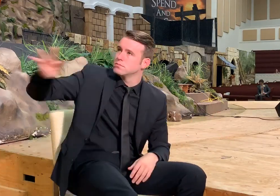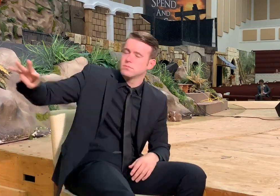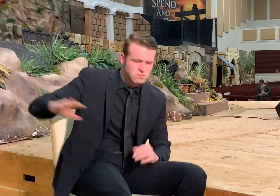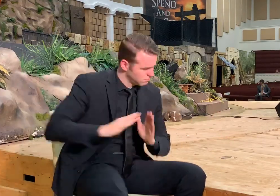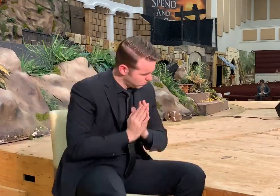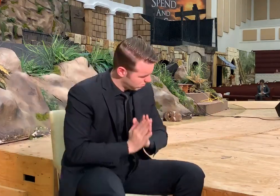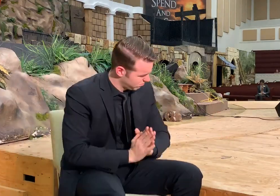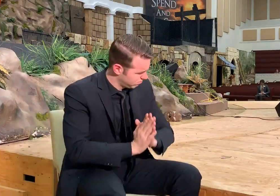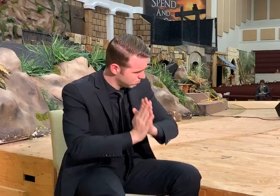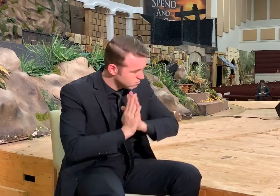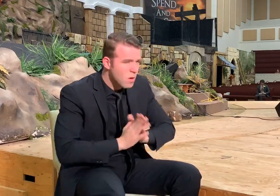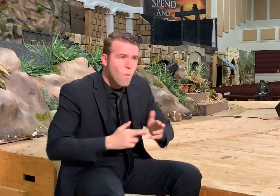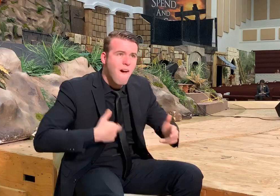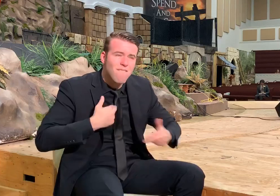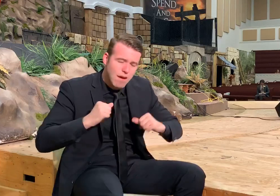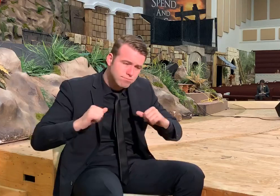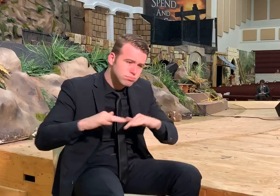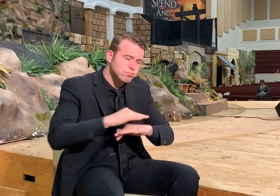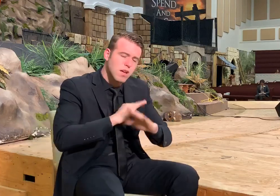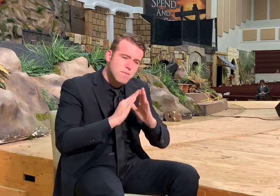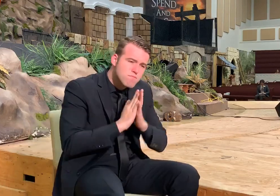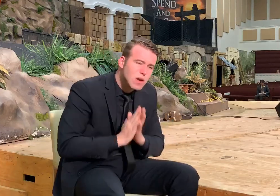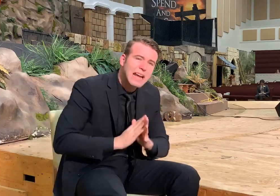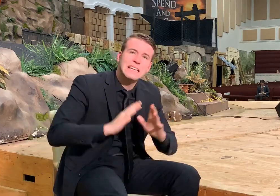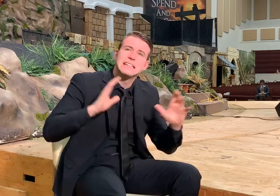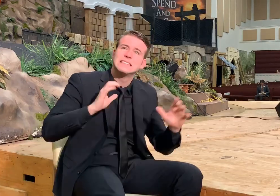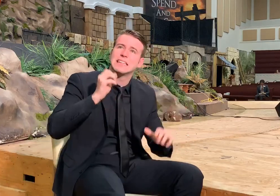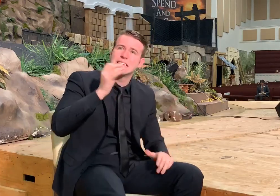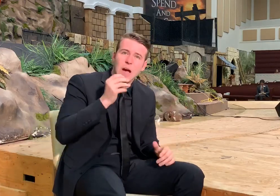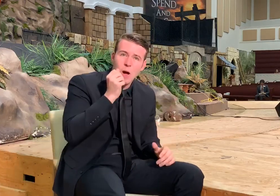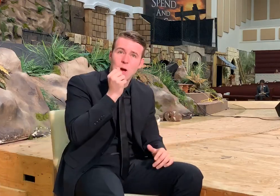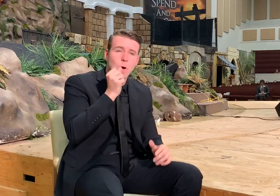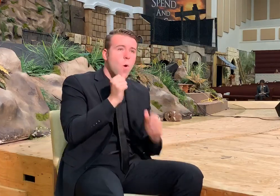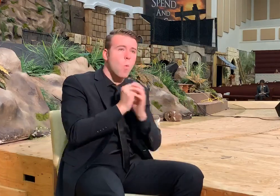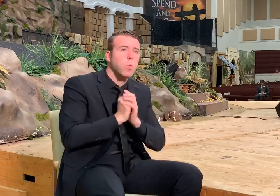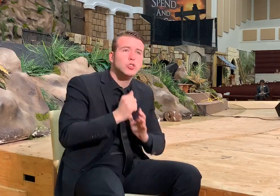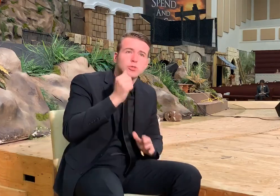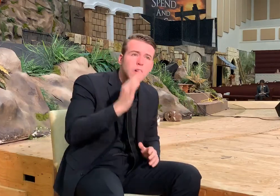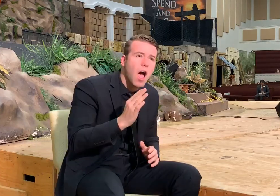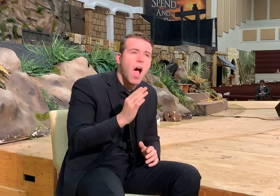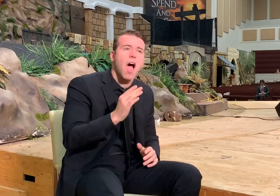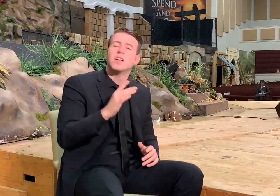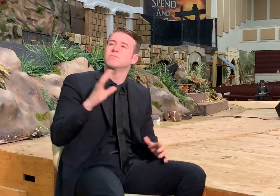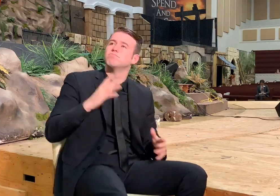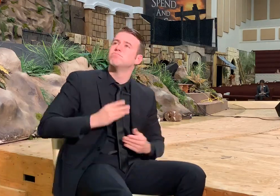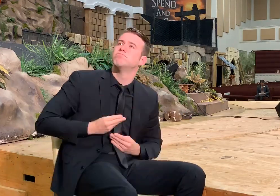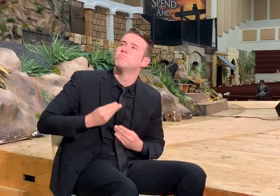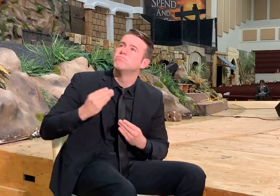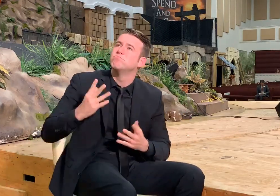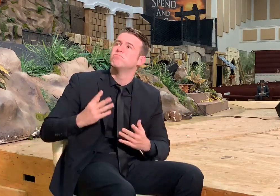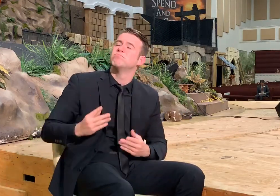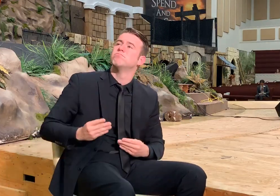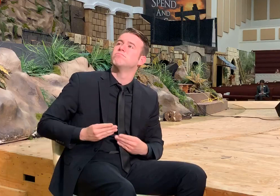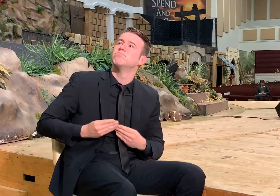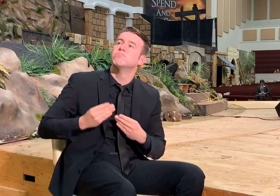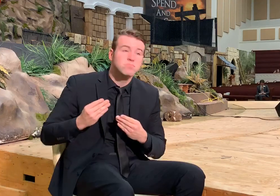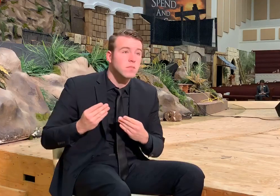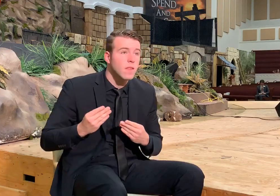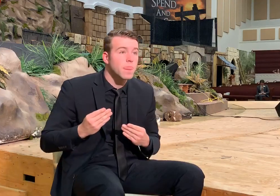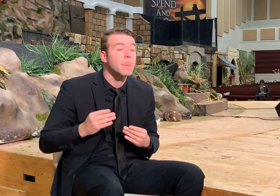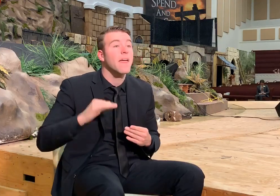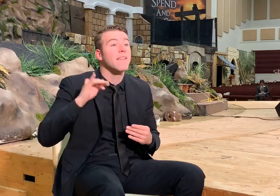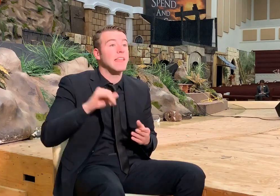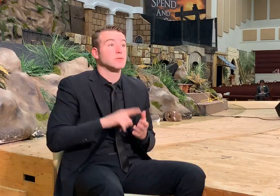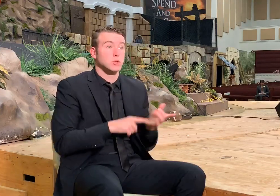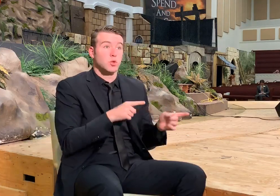they ignored him. And they just kept praying and seeking God, worshiping God, seeking and consecrating their life. This is, this is